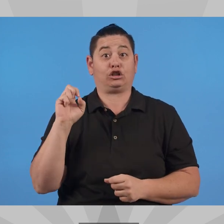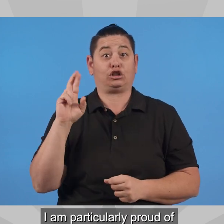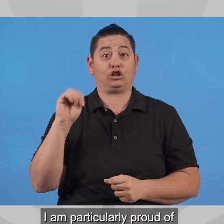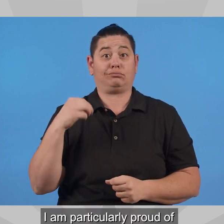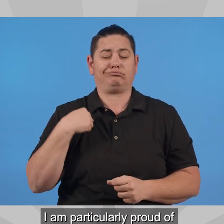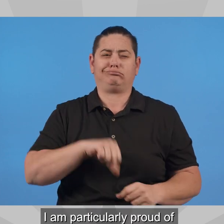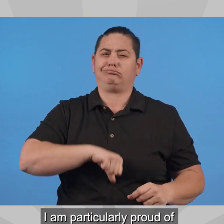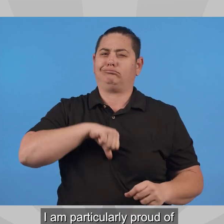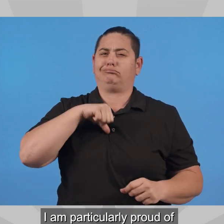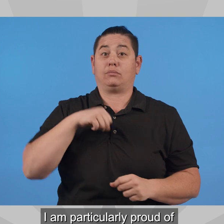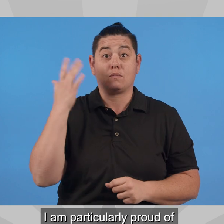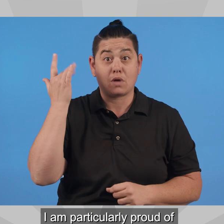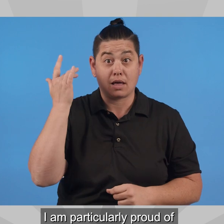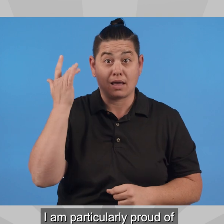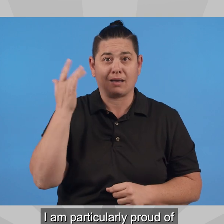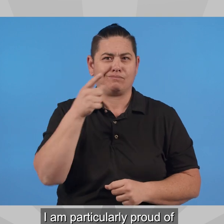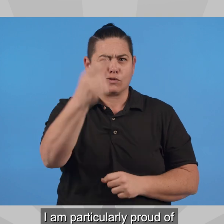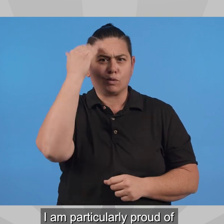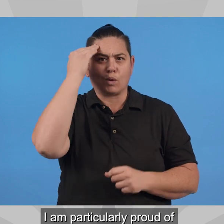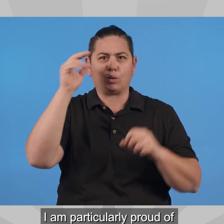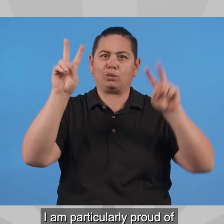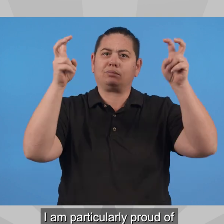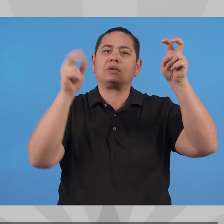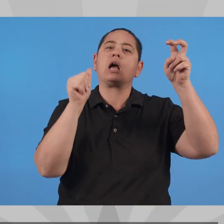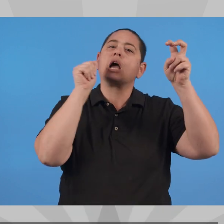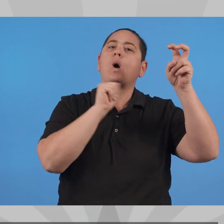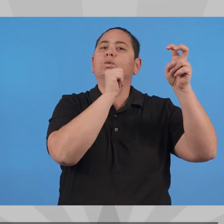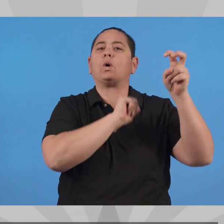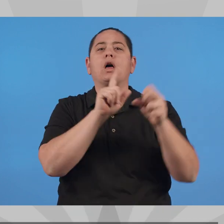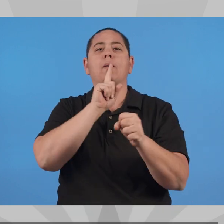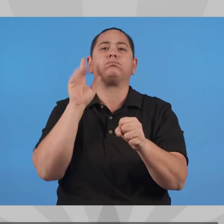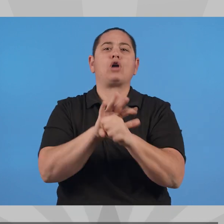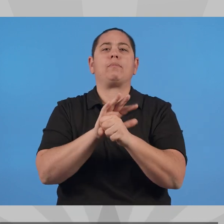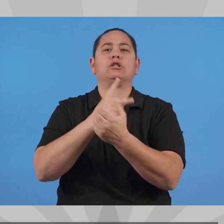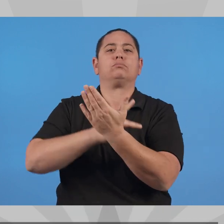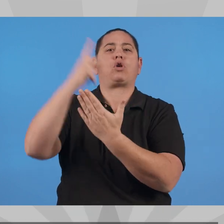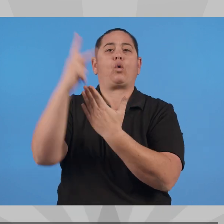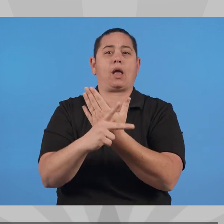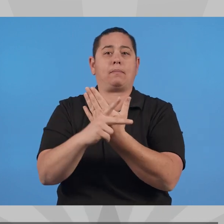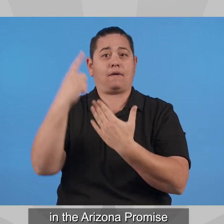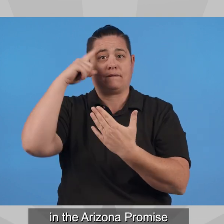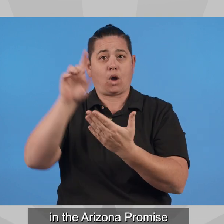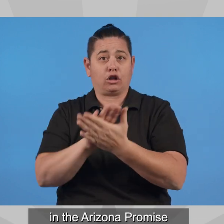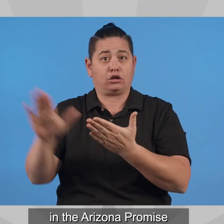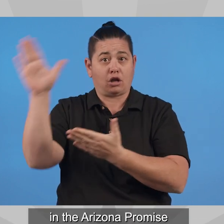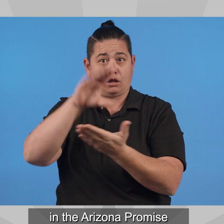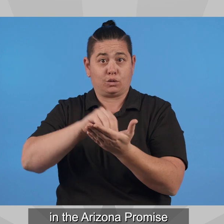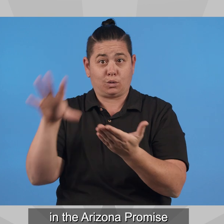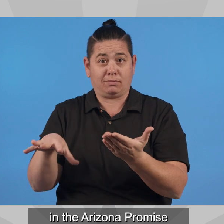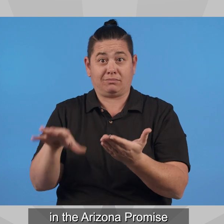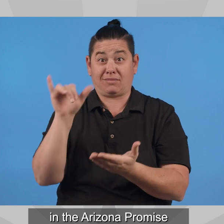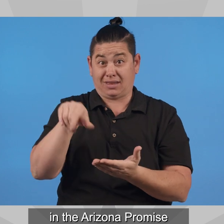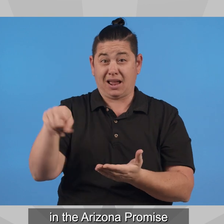I am particularly proud of my work in my first term to secure a $40 million investment in the Arizona